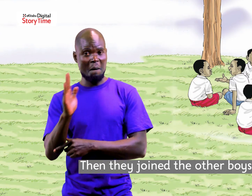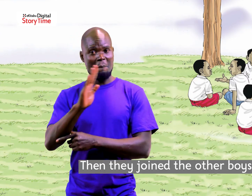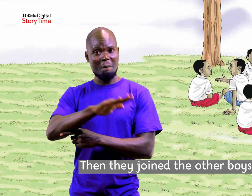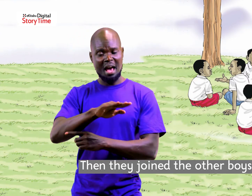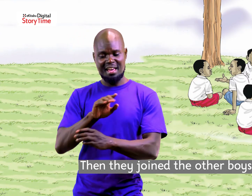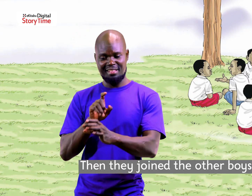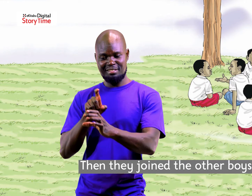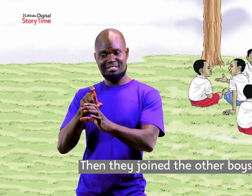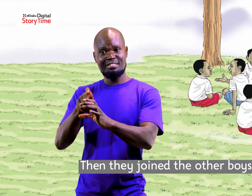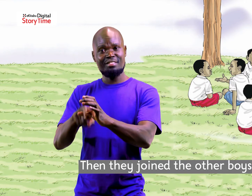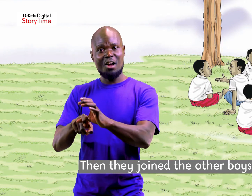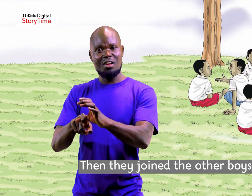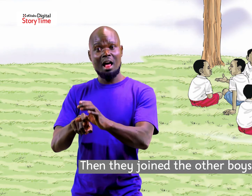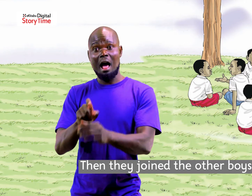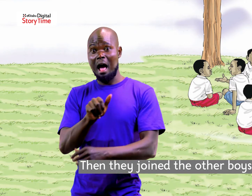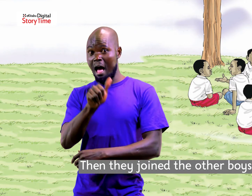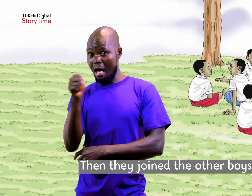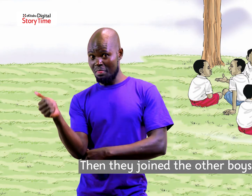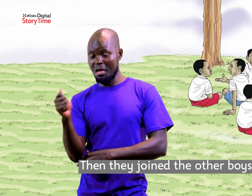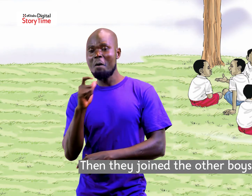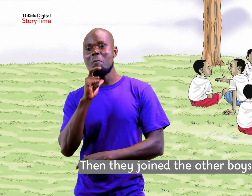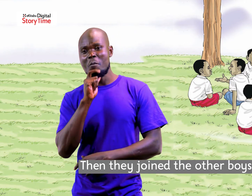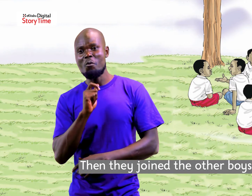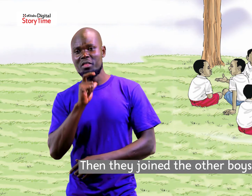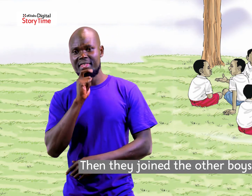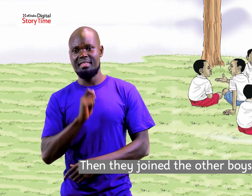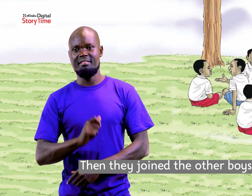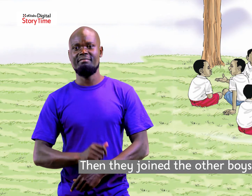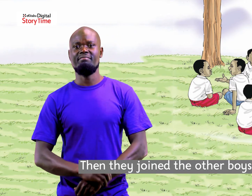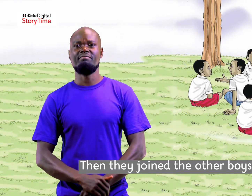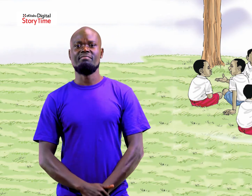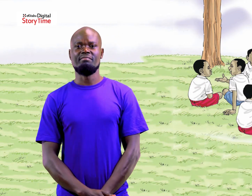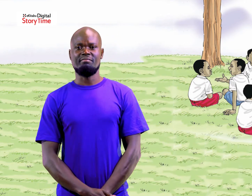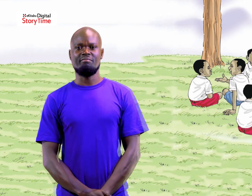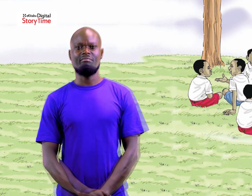then they joined other boys